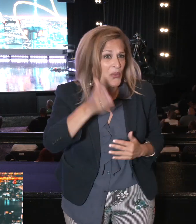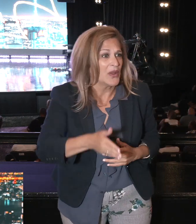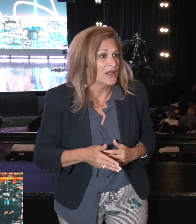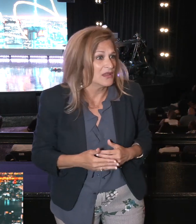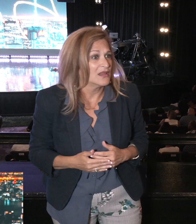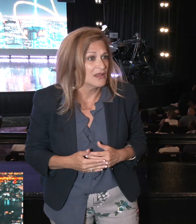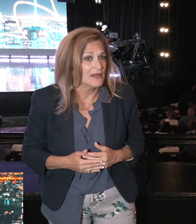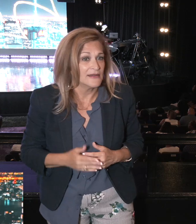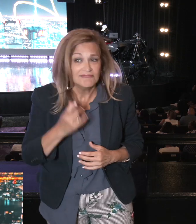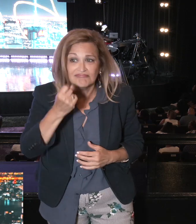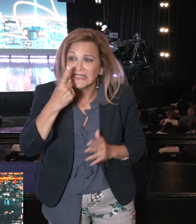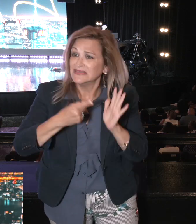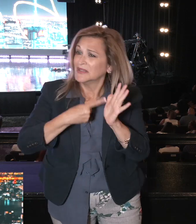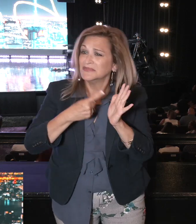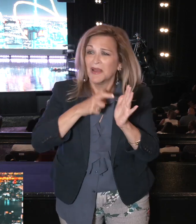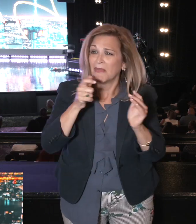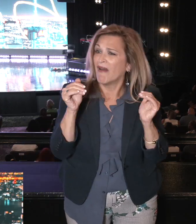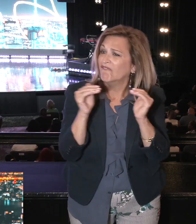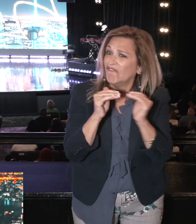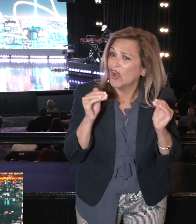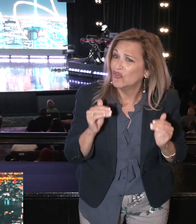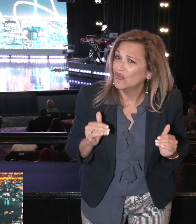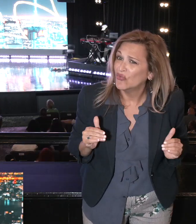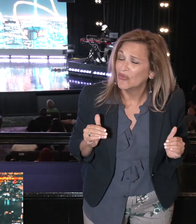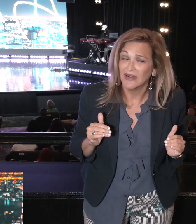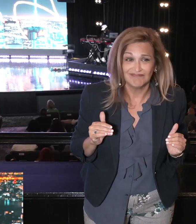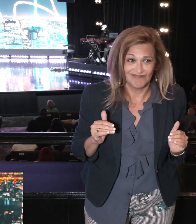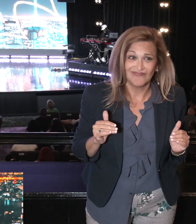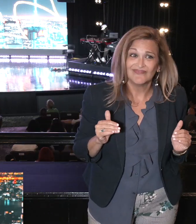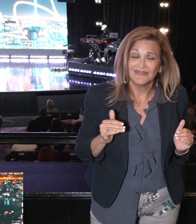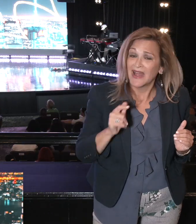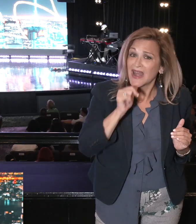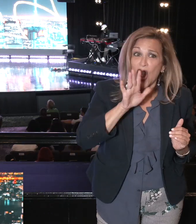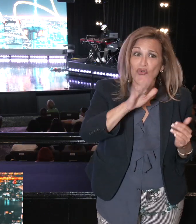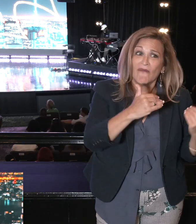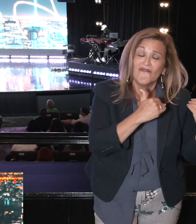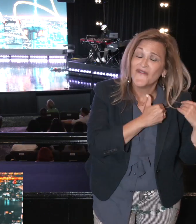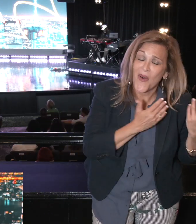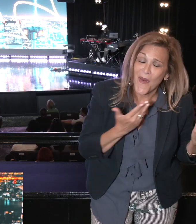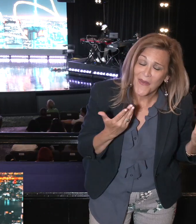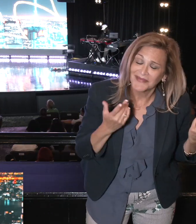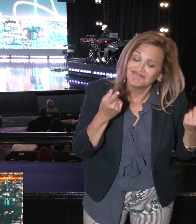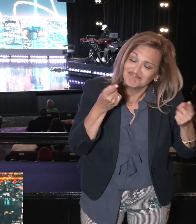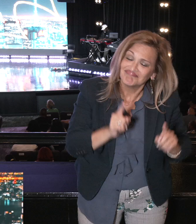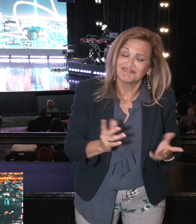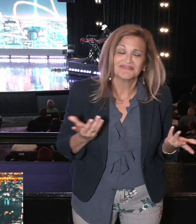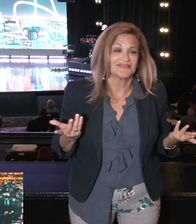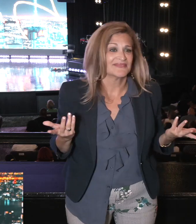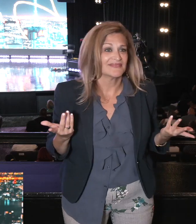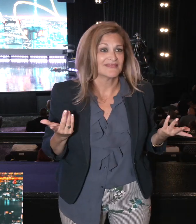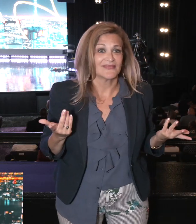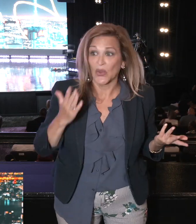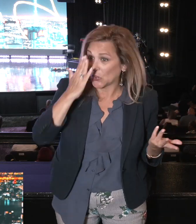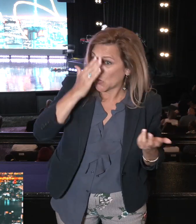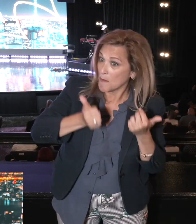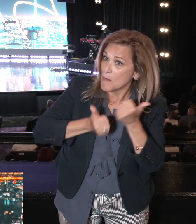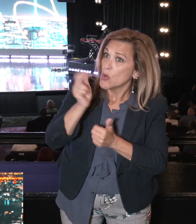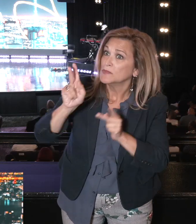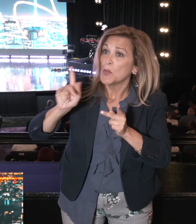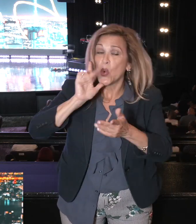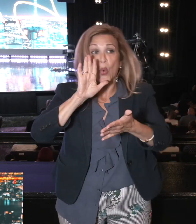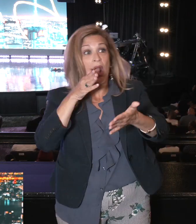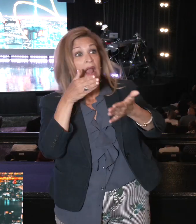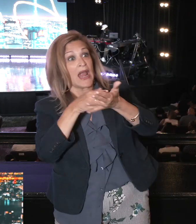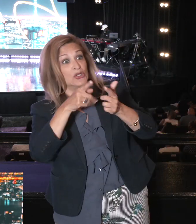Even when it's not fair. Even when it's not your fault. Even when the majority opposes you.